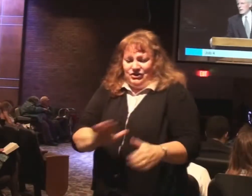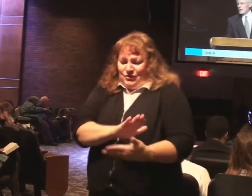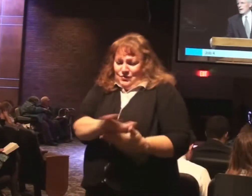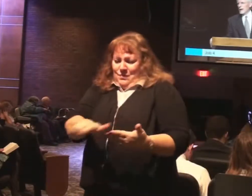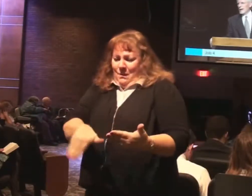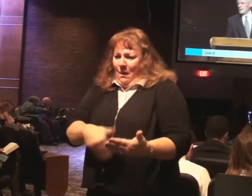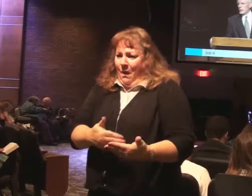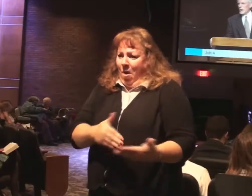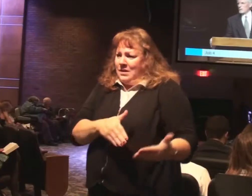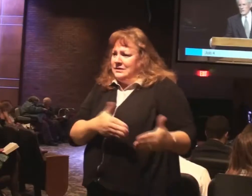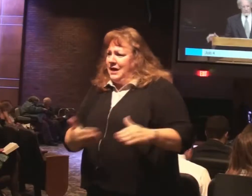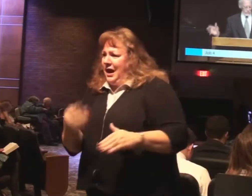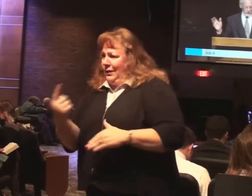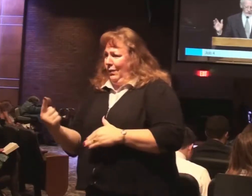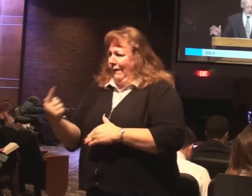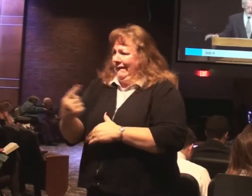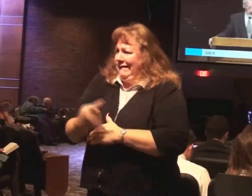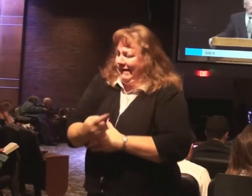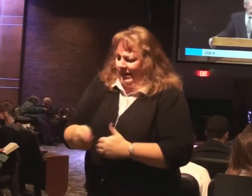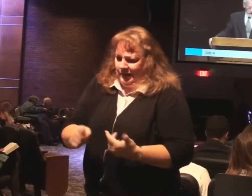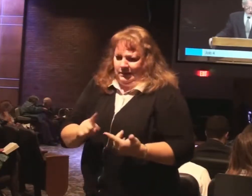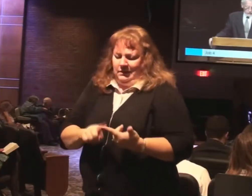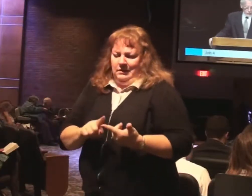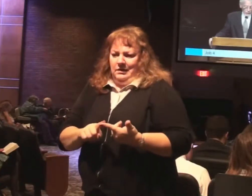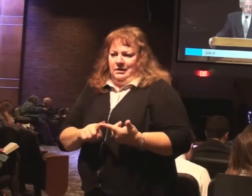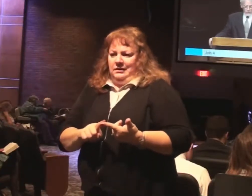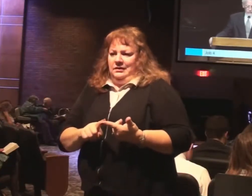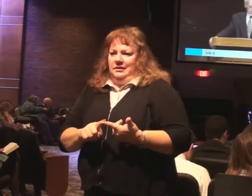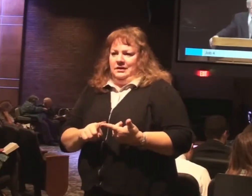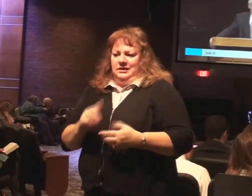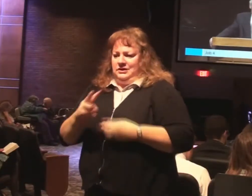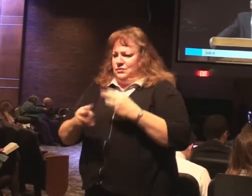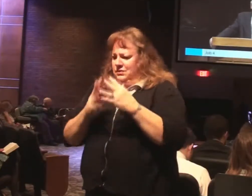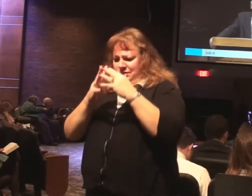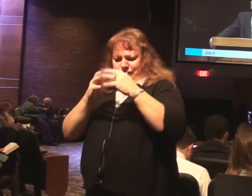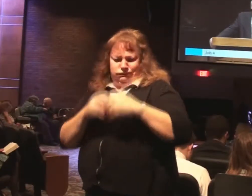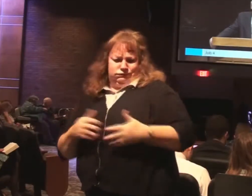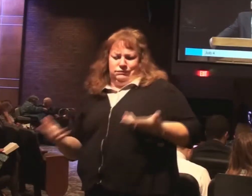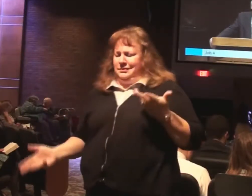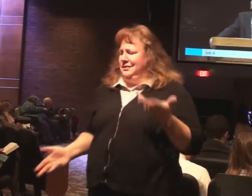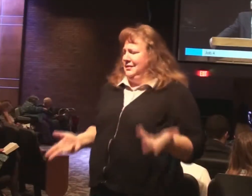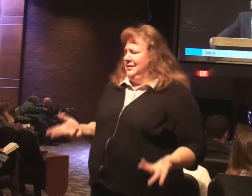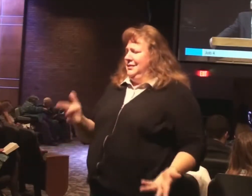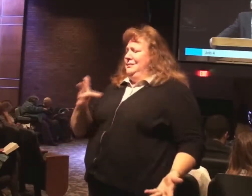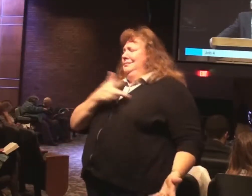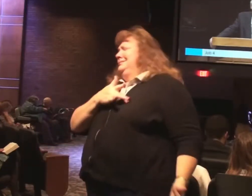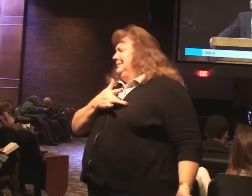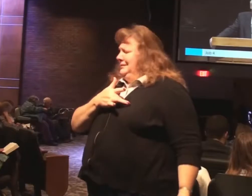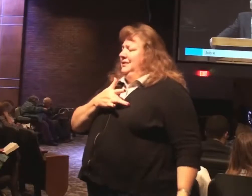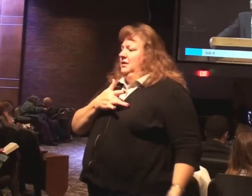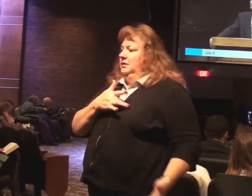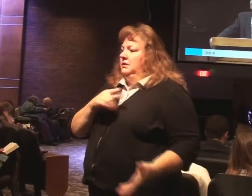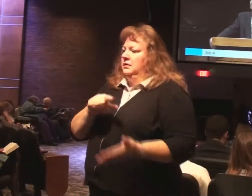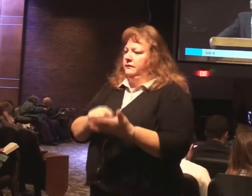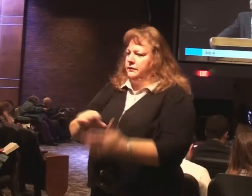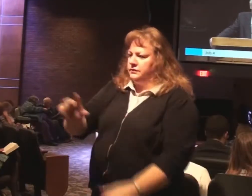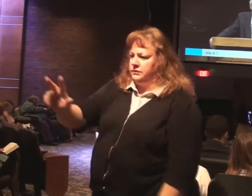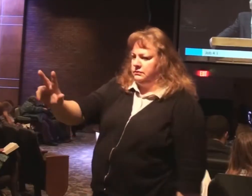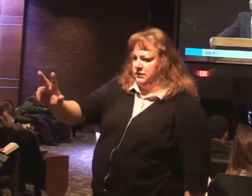one day. He's lost his wealth. His world has come apart. In verse 3, Eliphaz says to